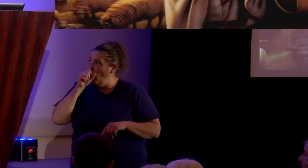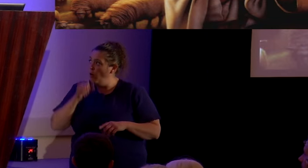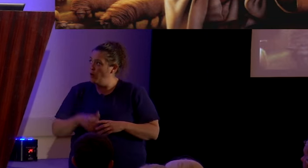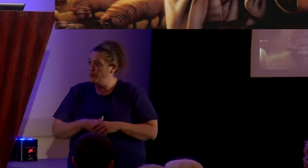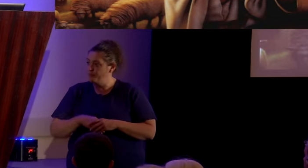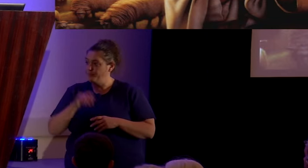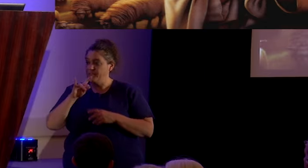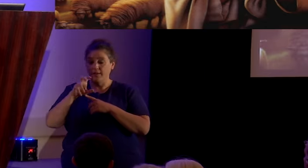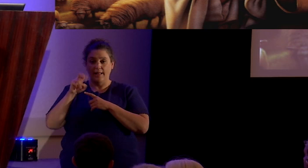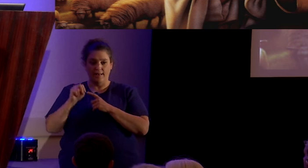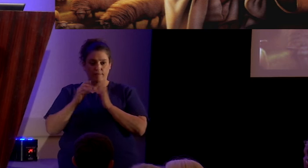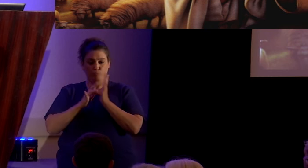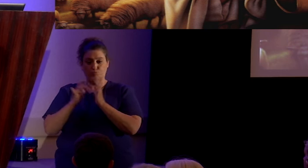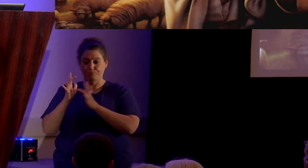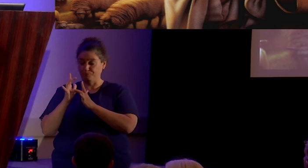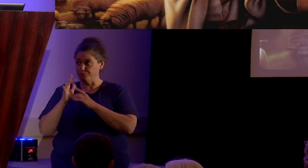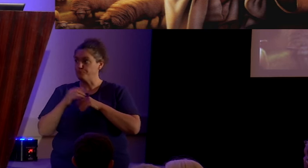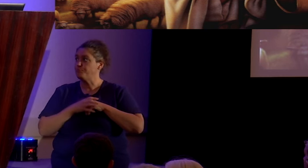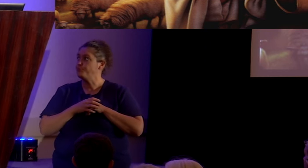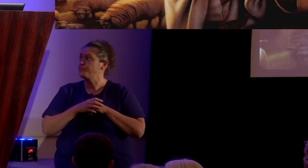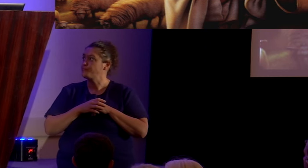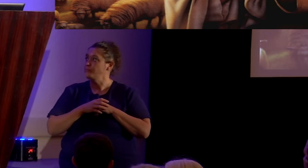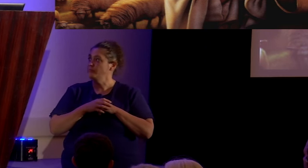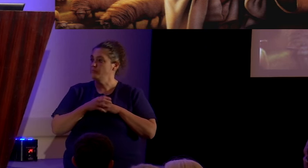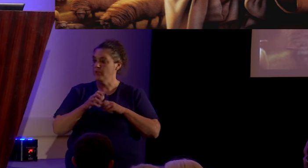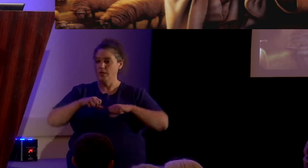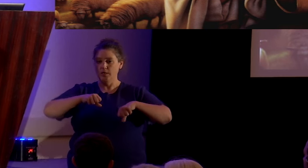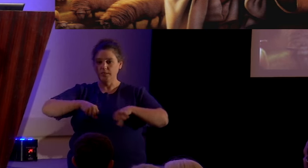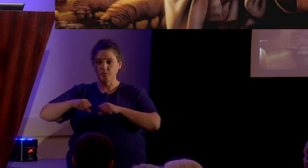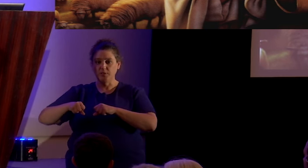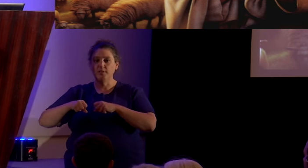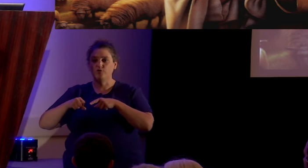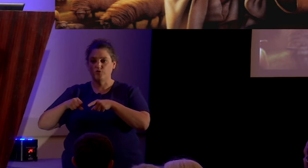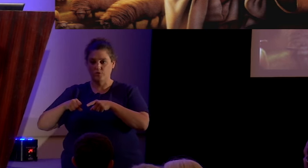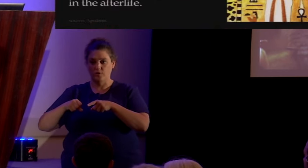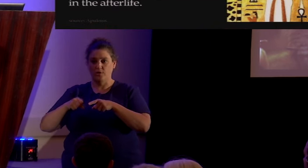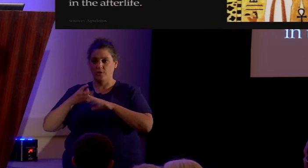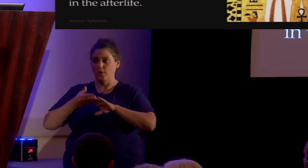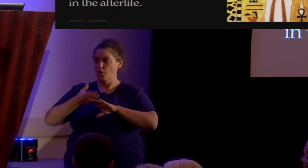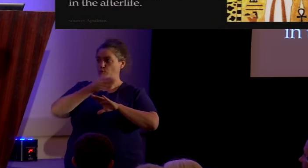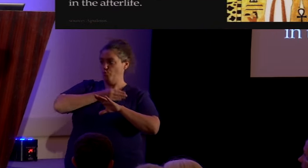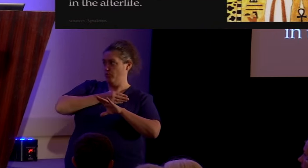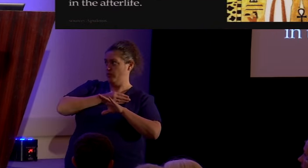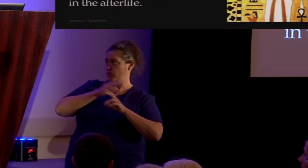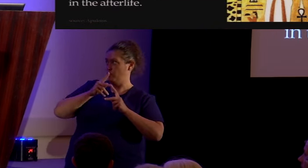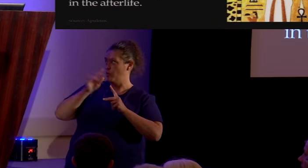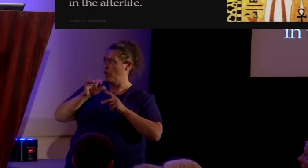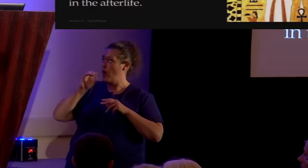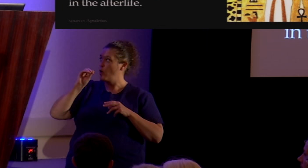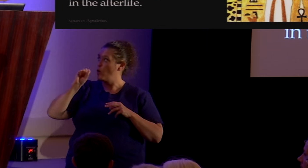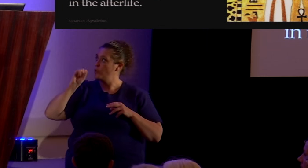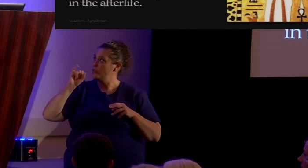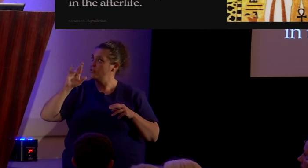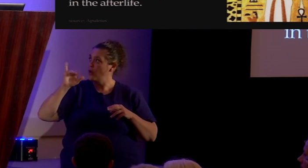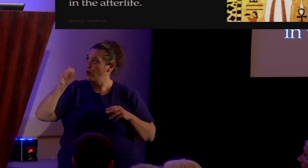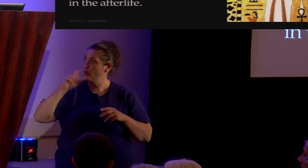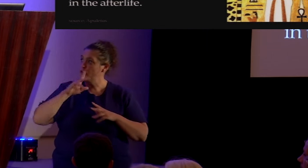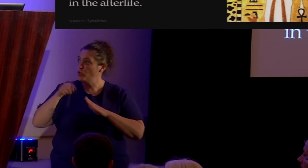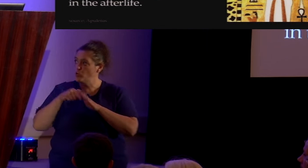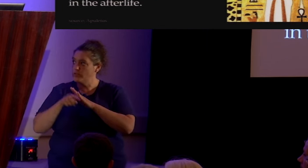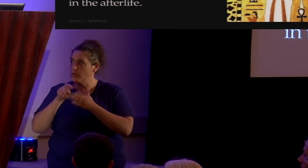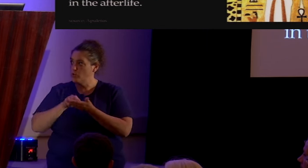Even Jesus is potentially an echo of previous deity figures like Osiris, who was killed,